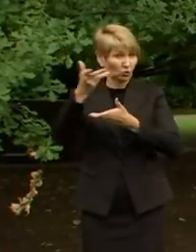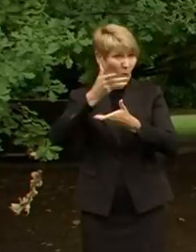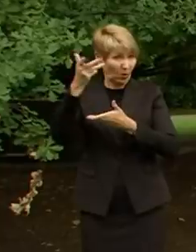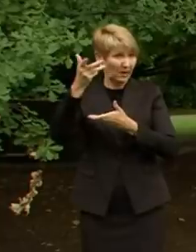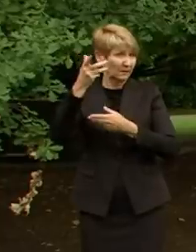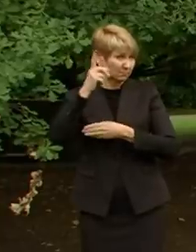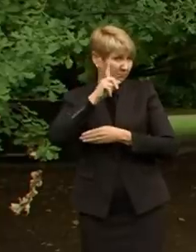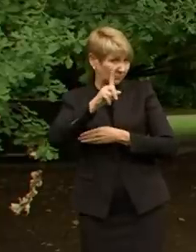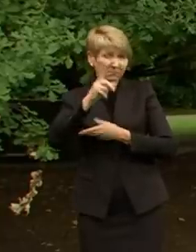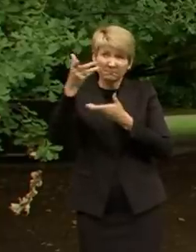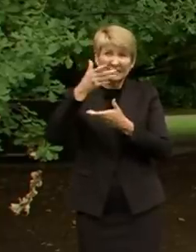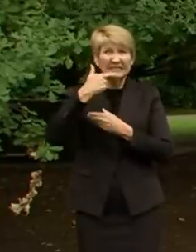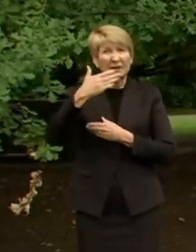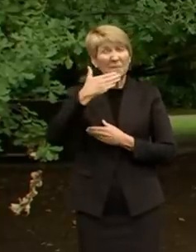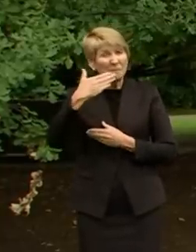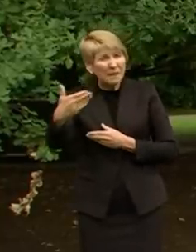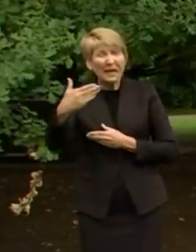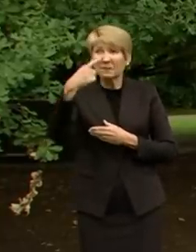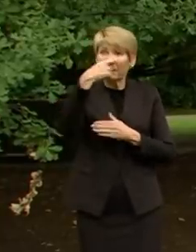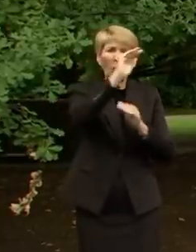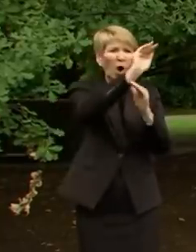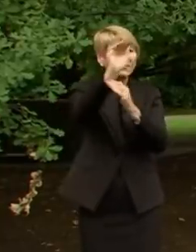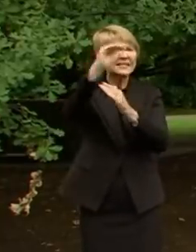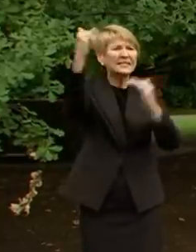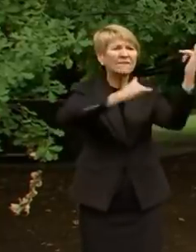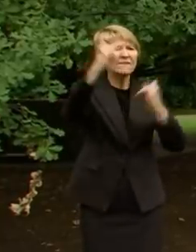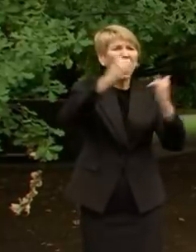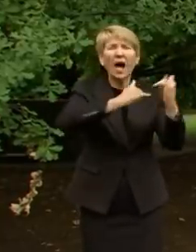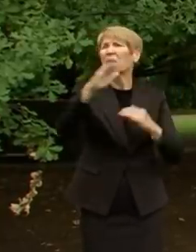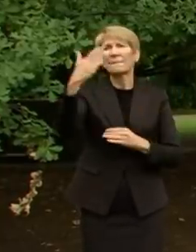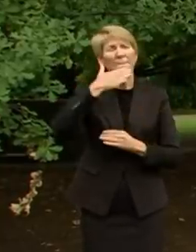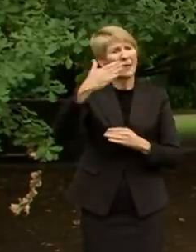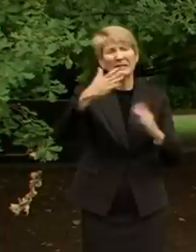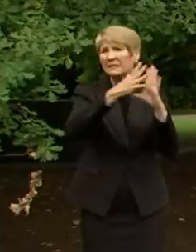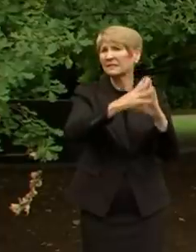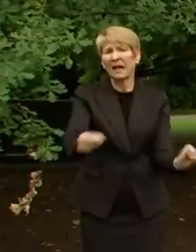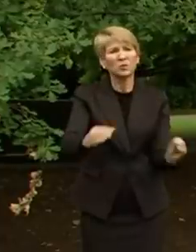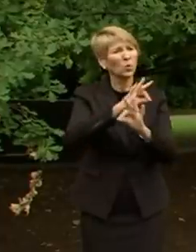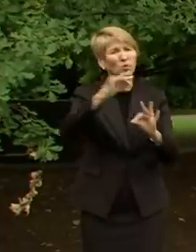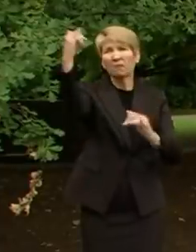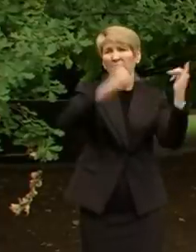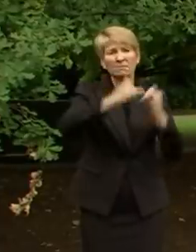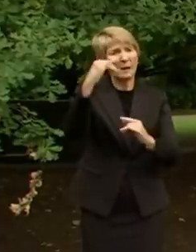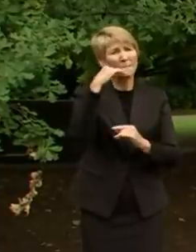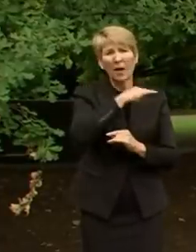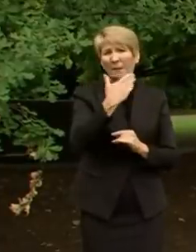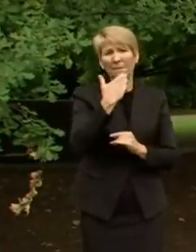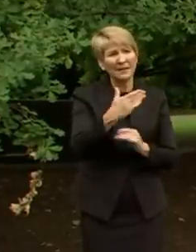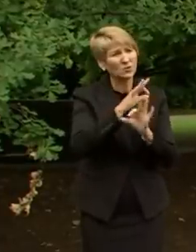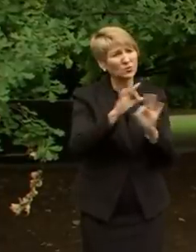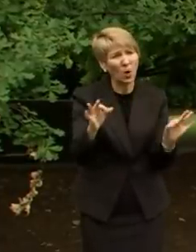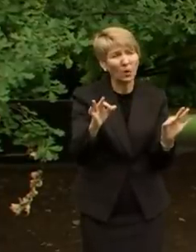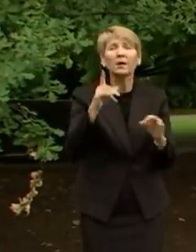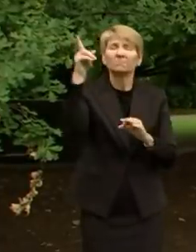period. That takes a little bit of time. It's not an instantaneous thing because, of course, flights are already in the air and people are